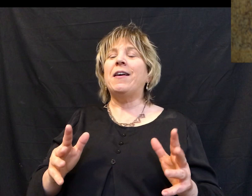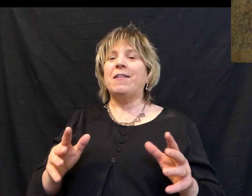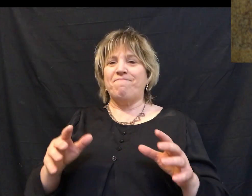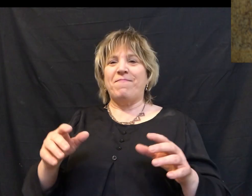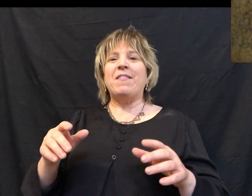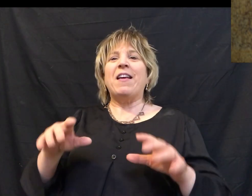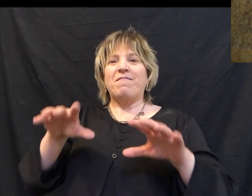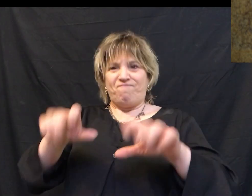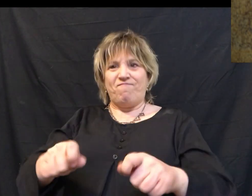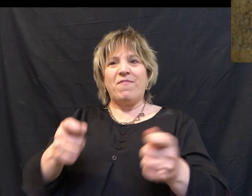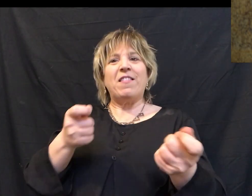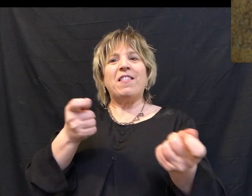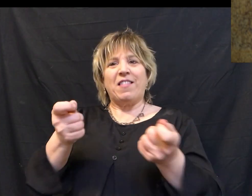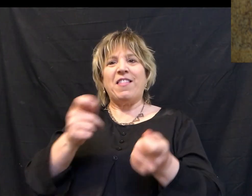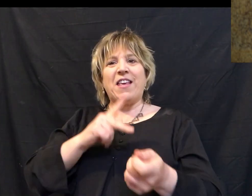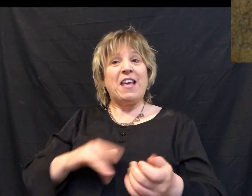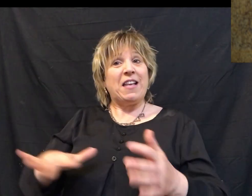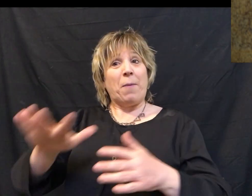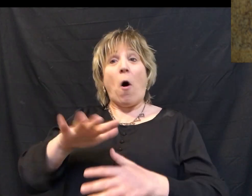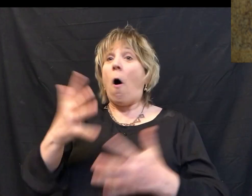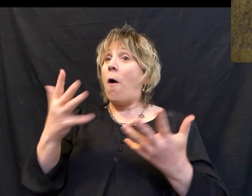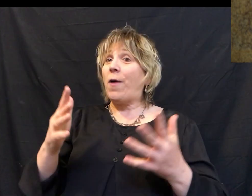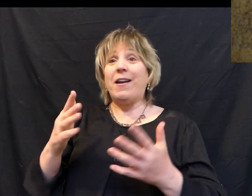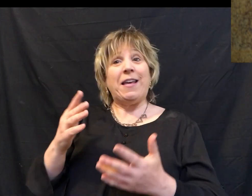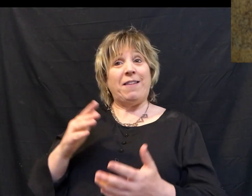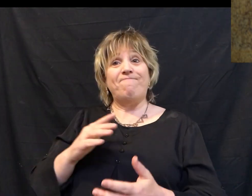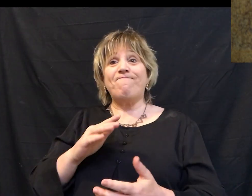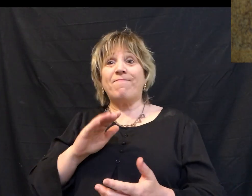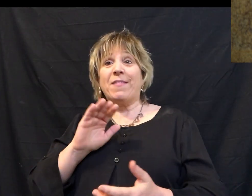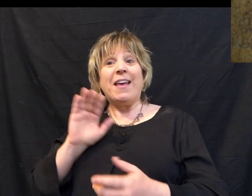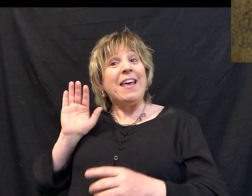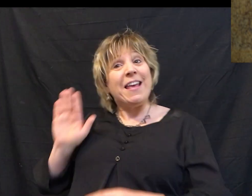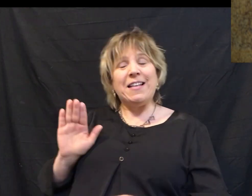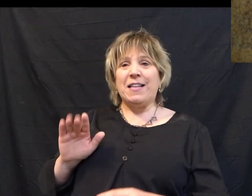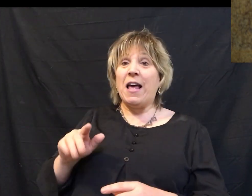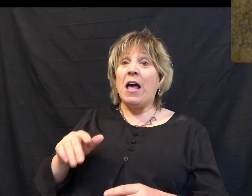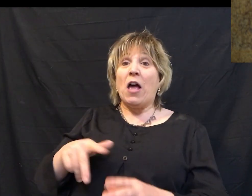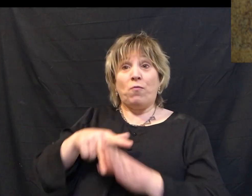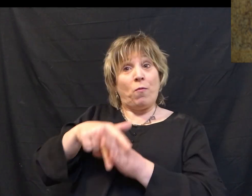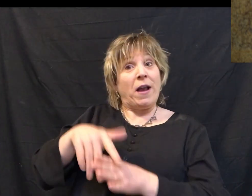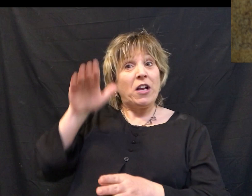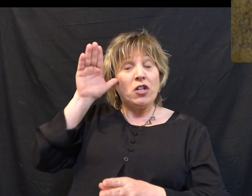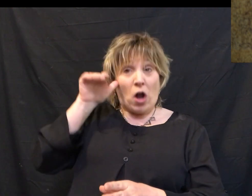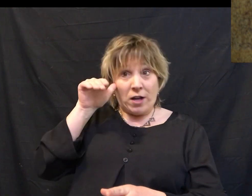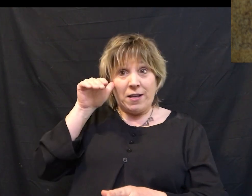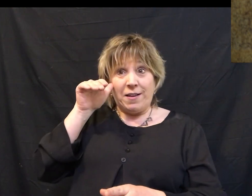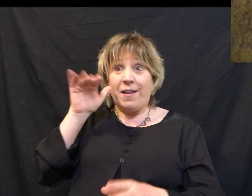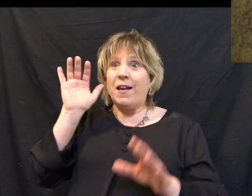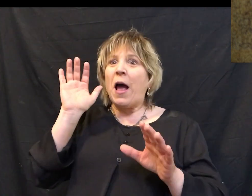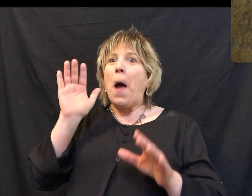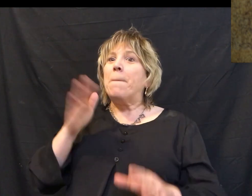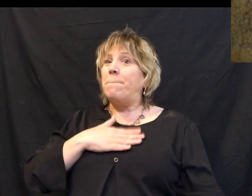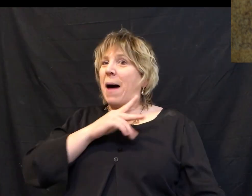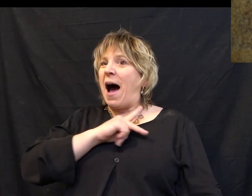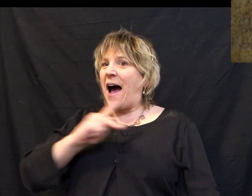had the kingdom. It was already his. And riding the donkey let the people know, you know what,